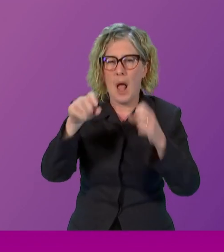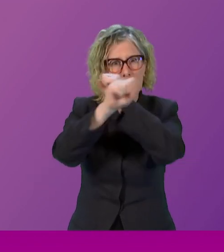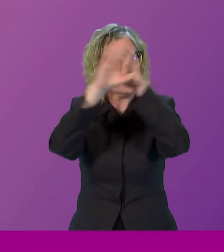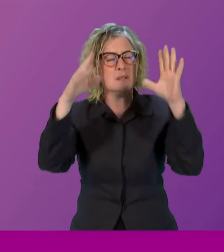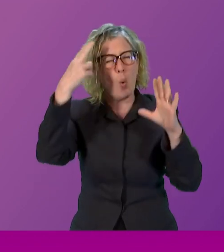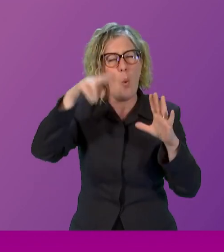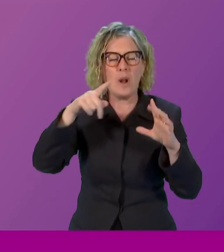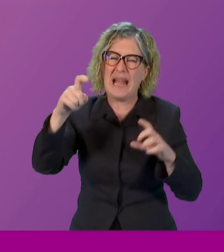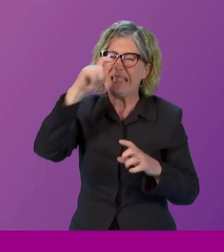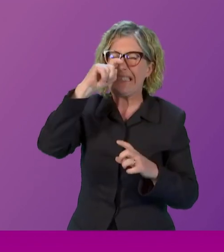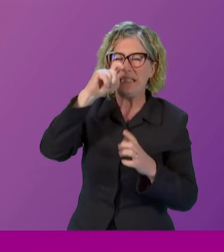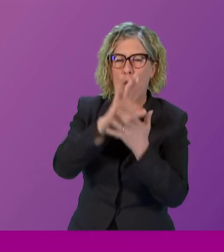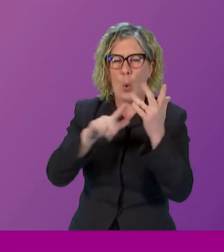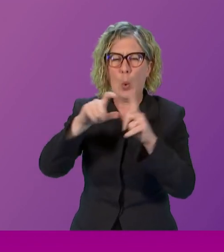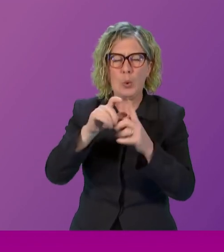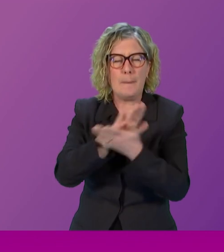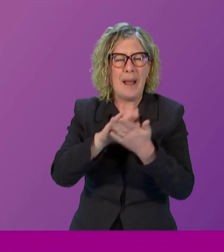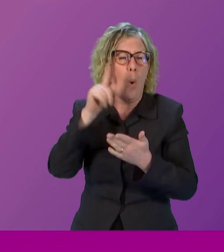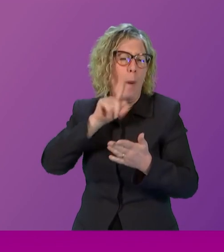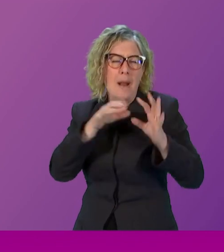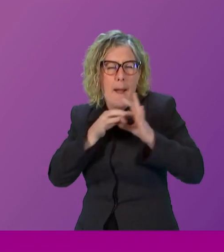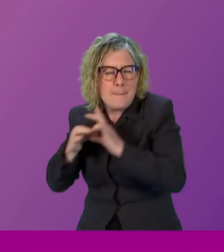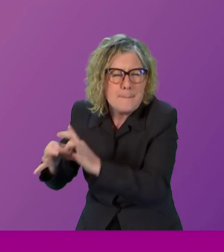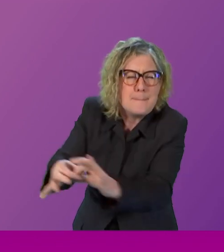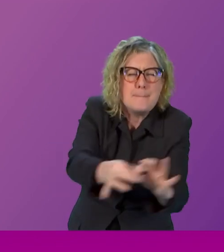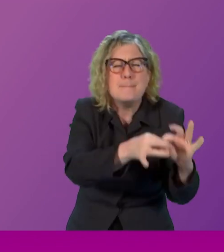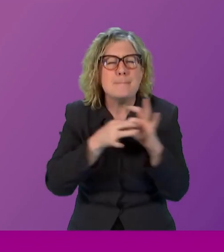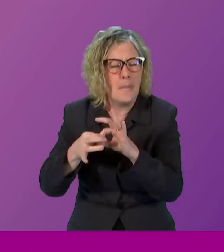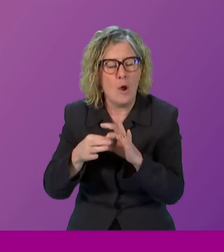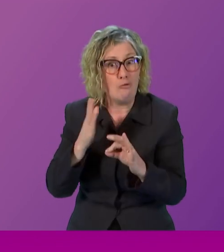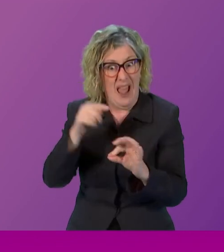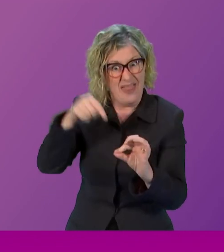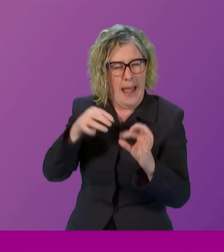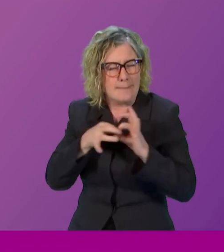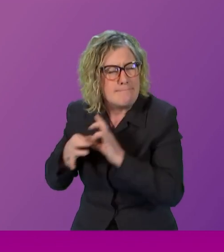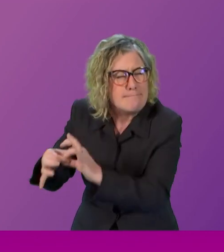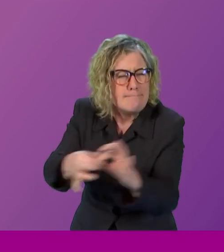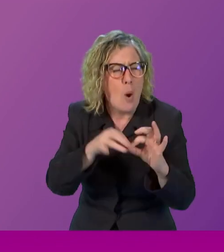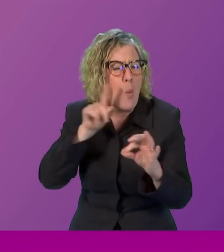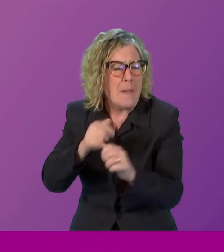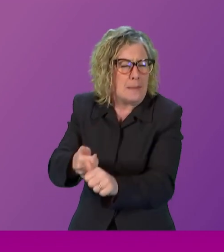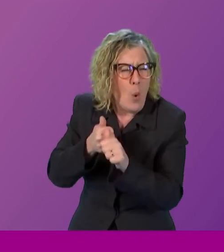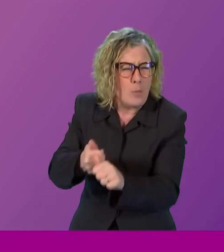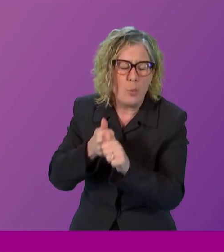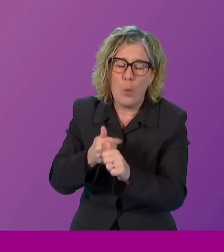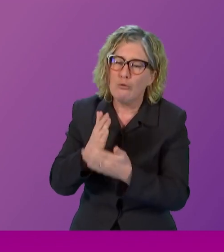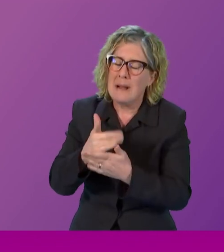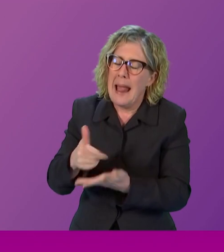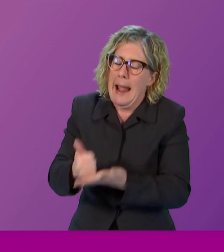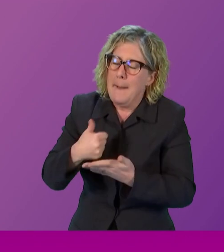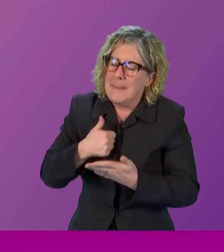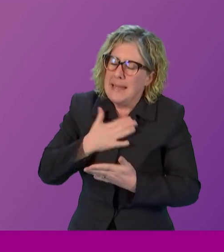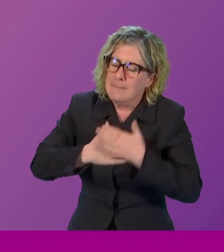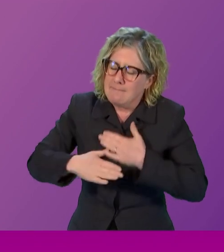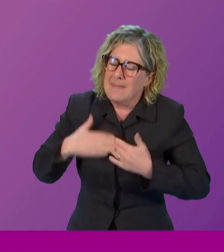on so many occasions. It has been something that has sustained me day after day after day. And that was particularly